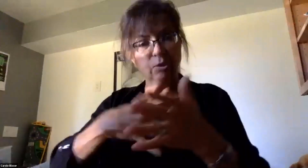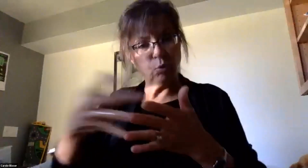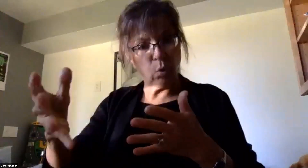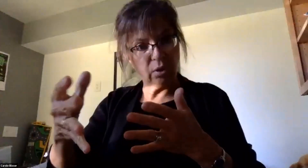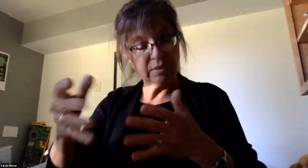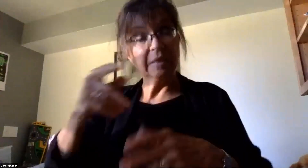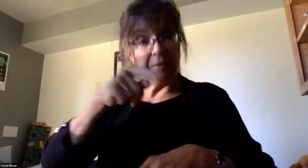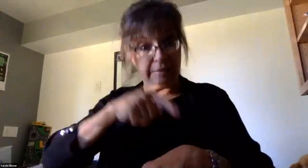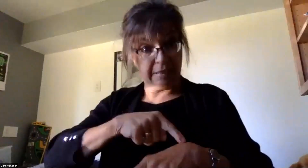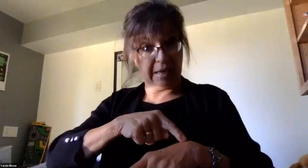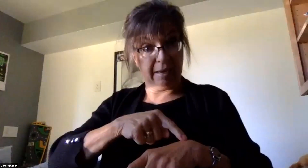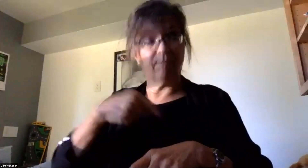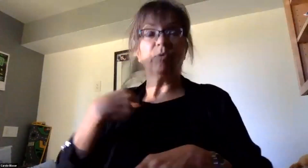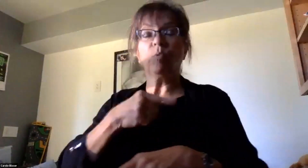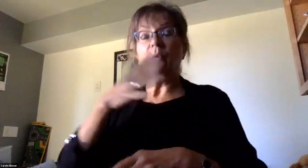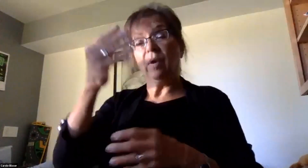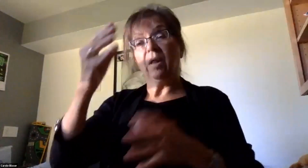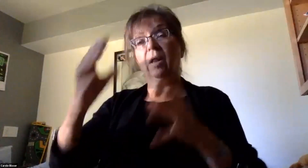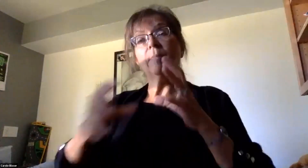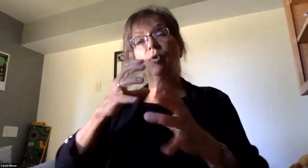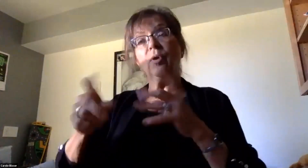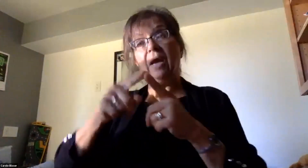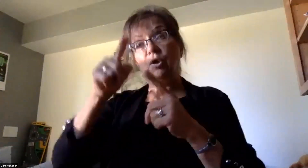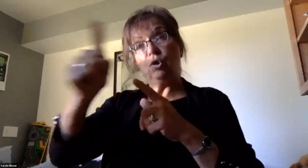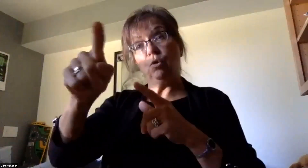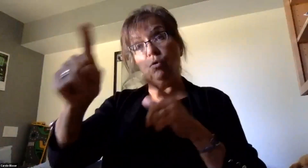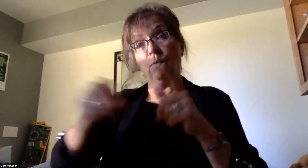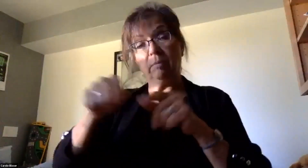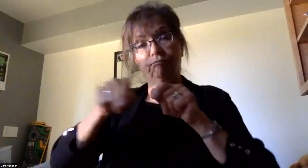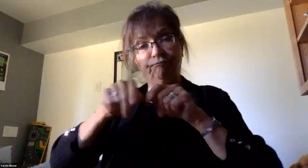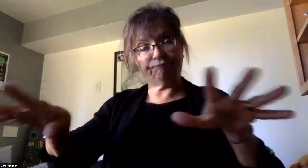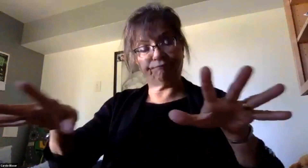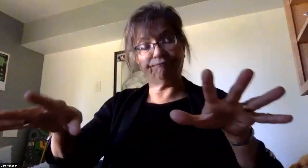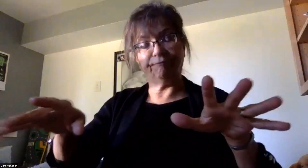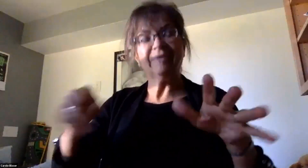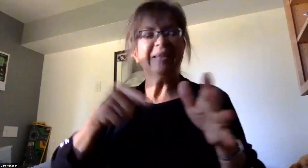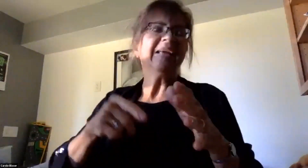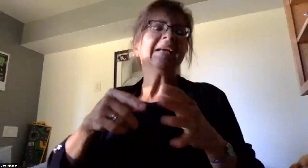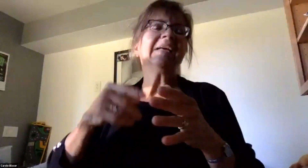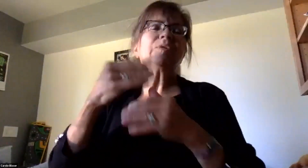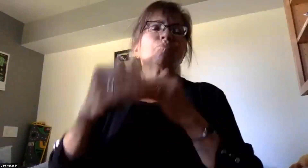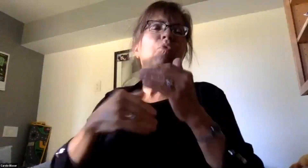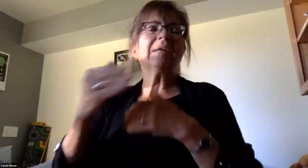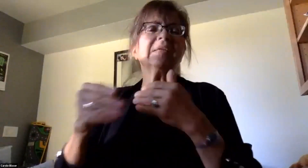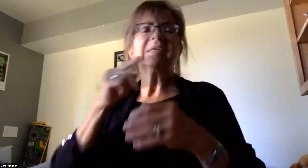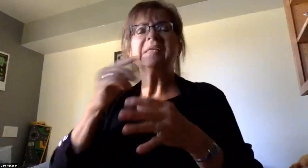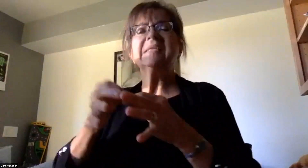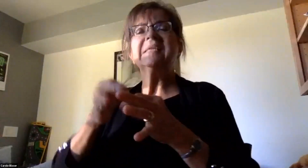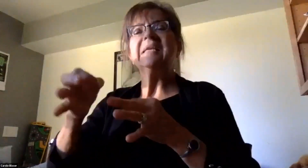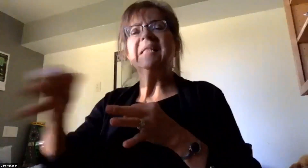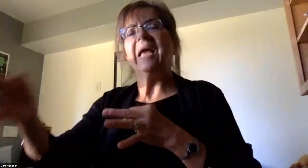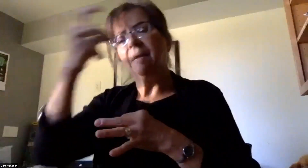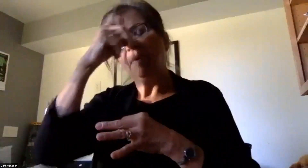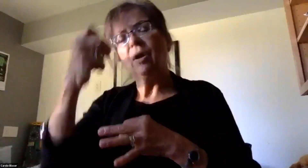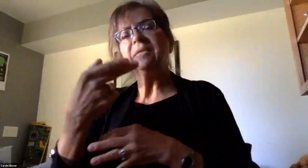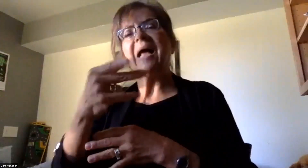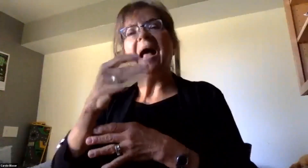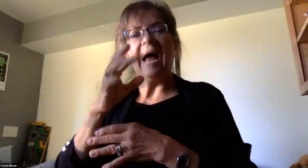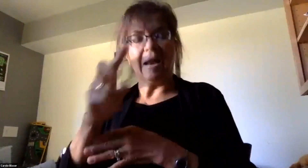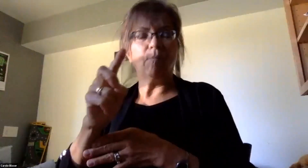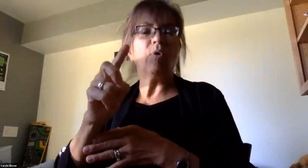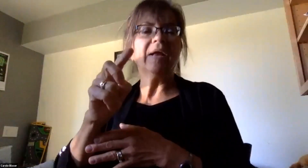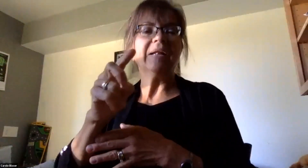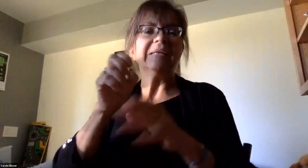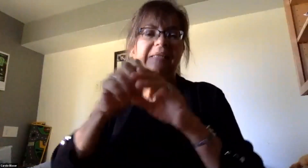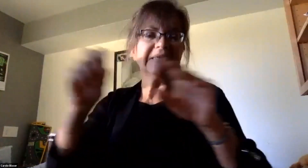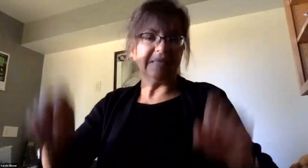communicated when the bus passes are sent out. This process has been delayed due to the creation of the hybrid system student group-ins. We